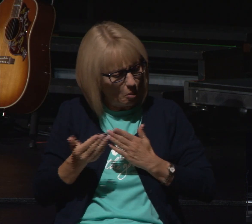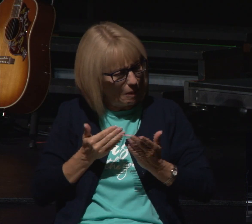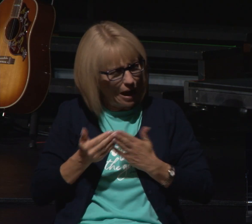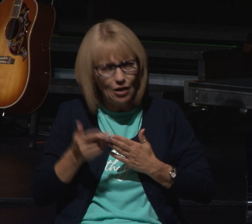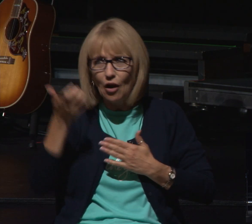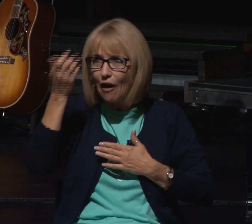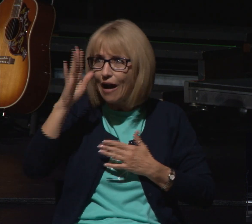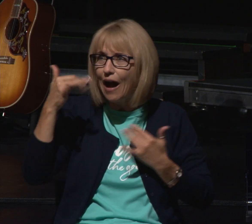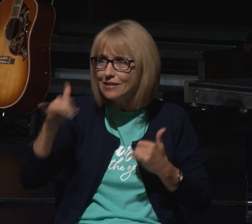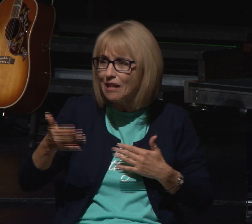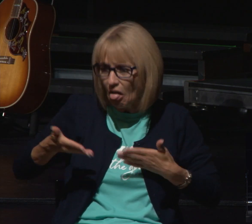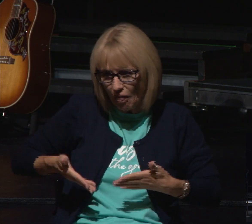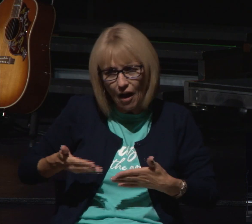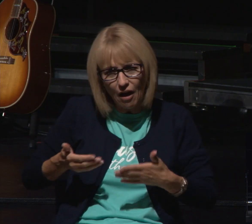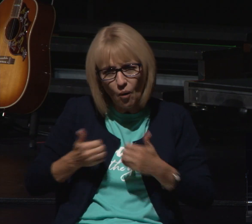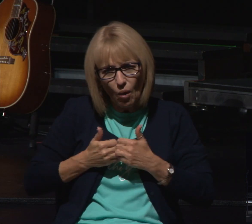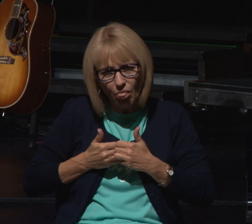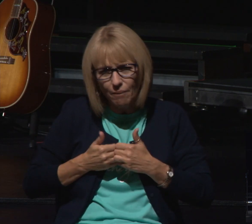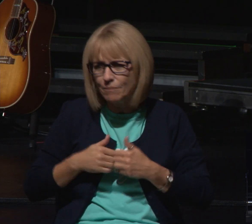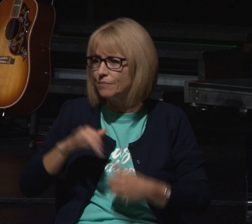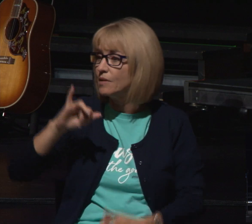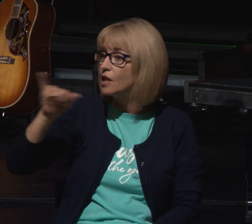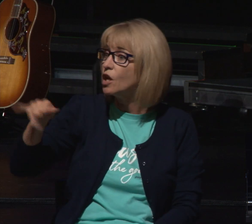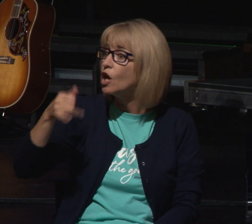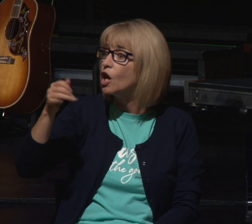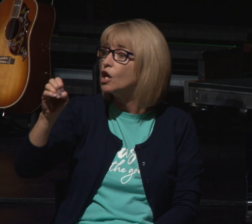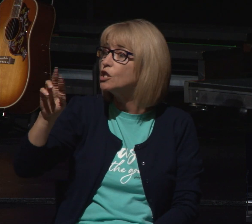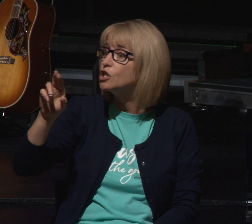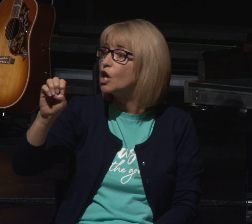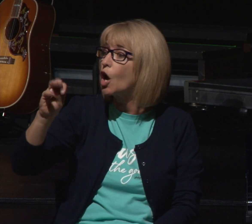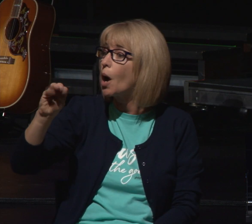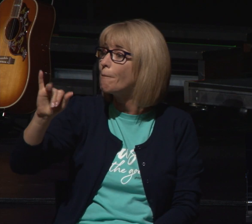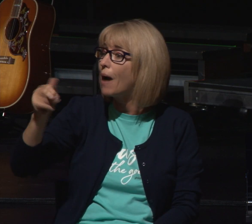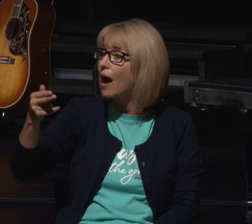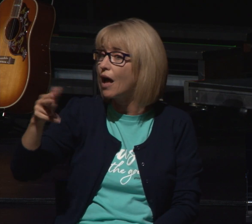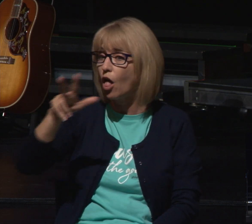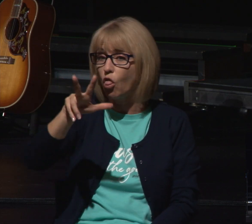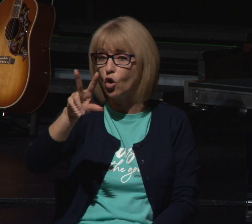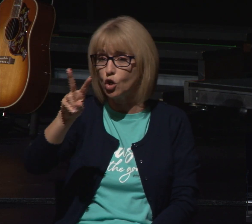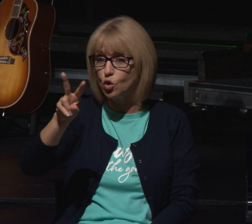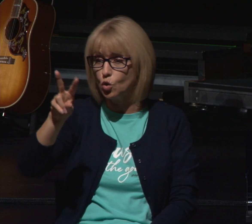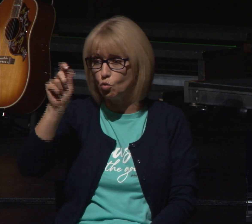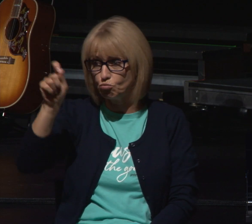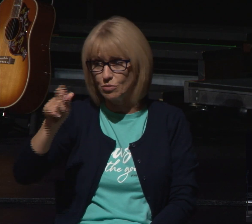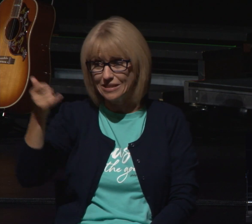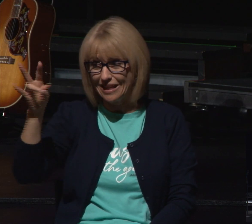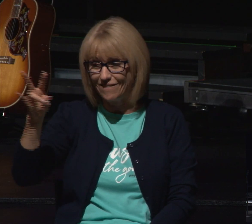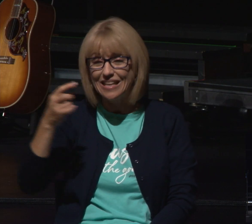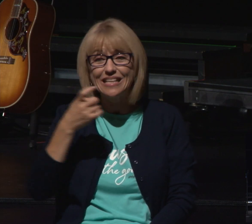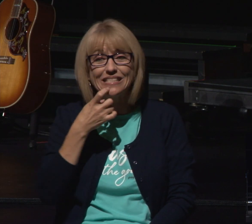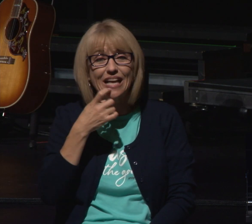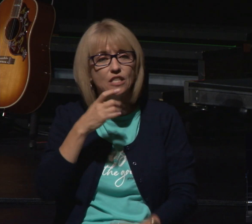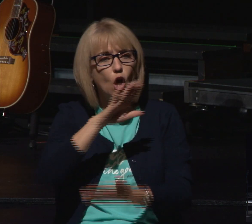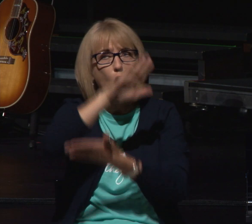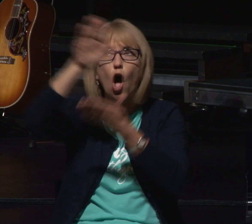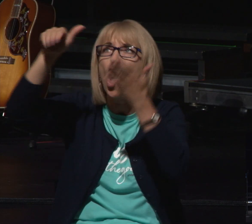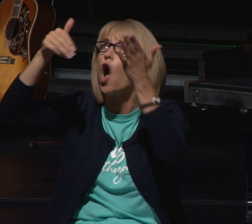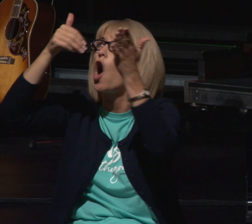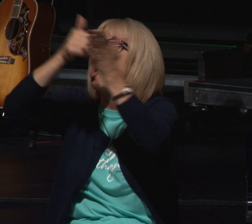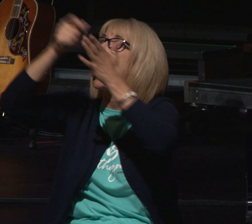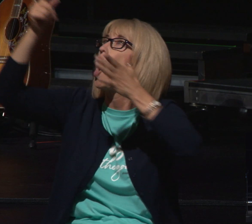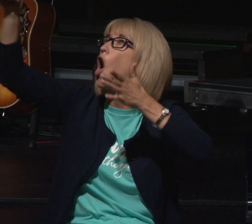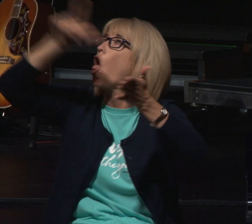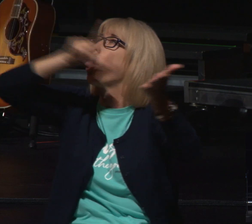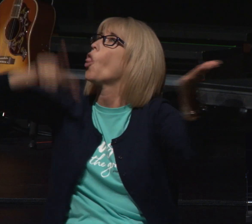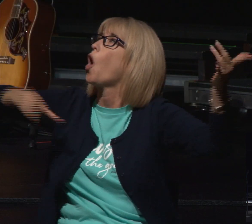was facing that god was still with him jeremiah chapter 32 verse 17 says all sovereign lord